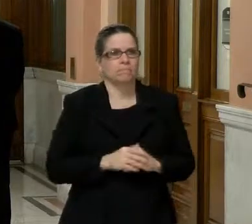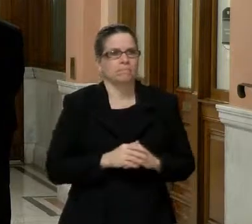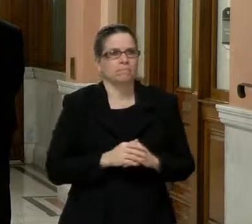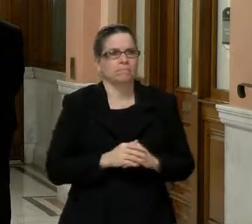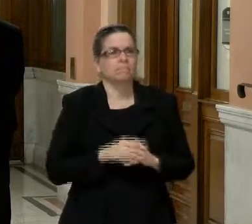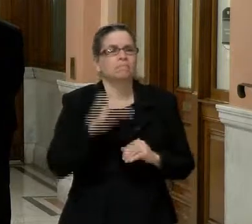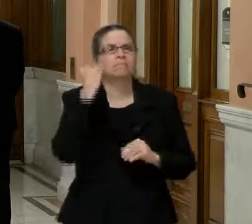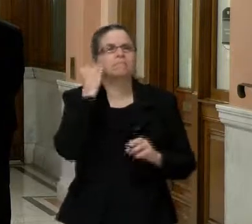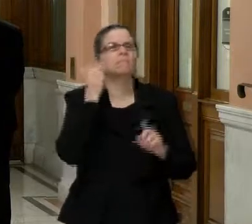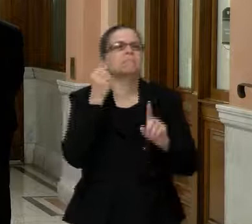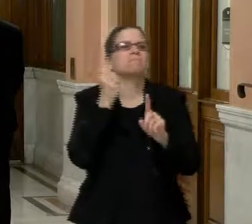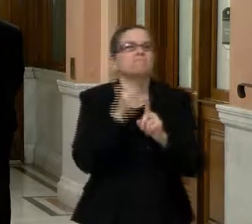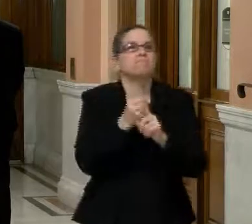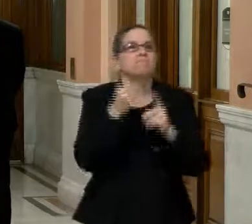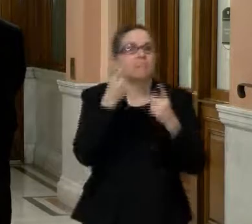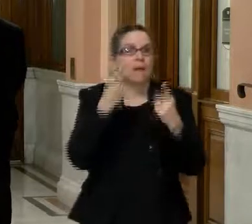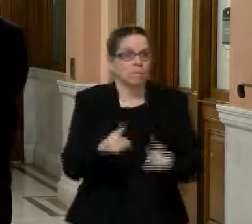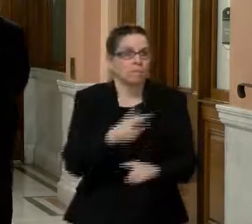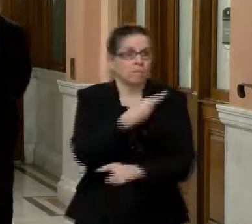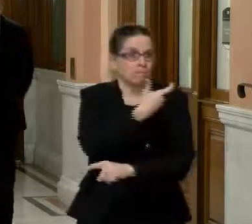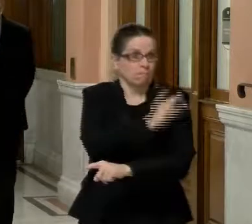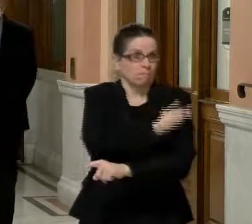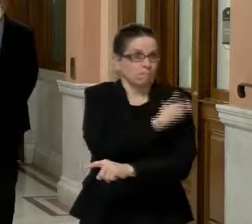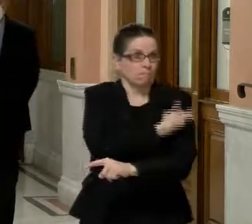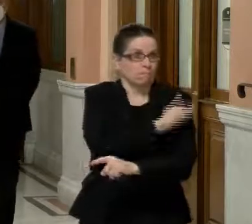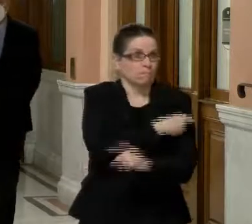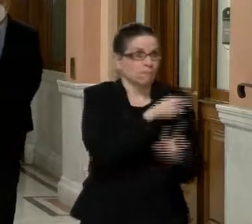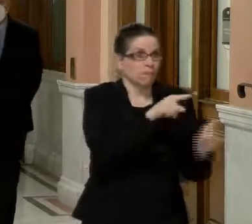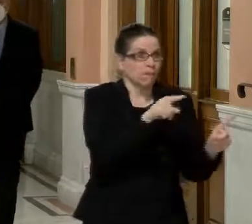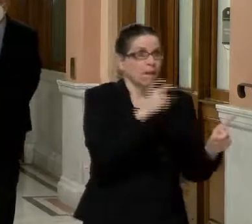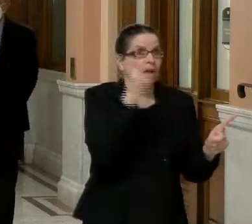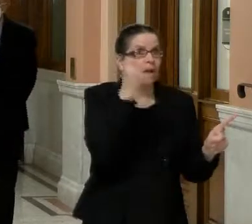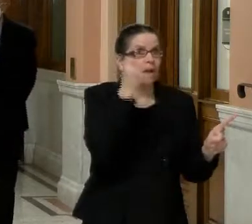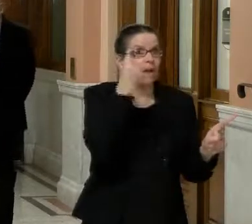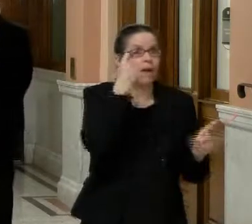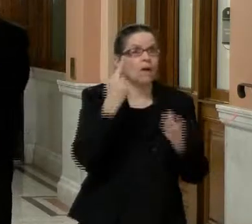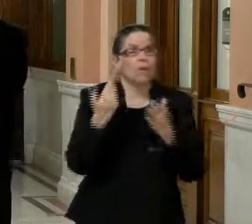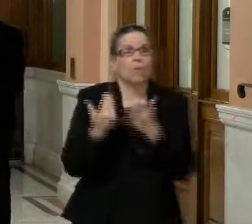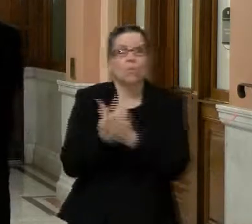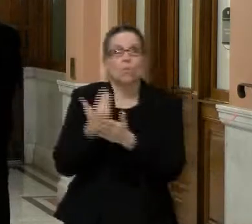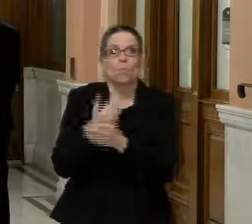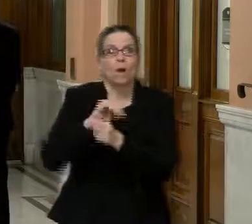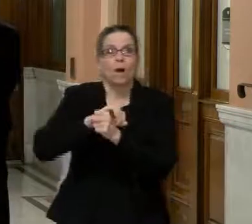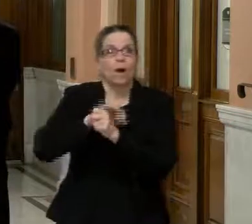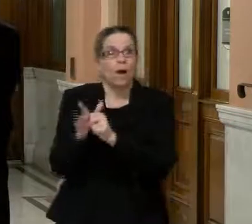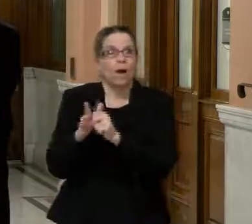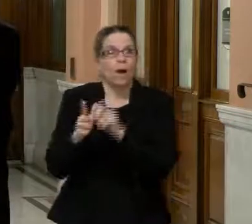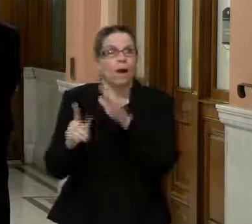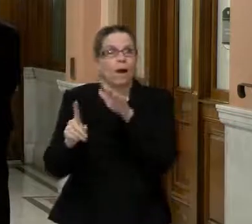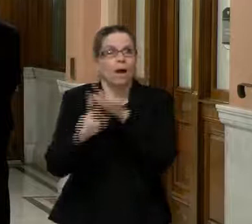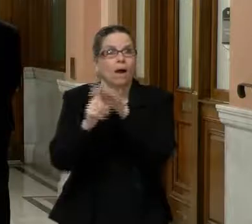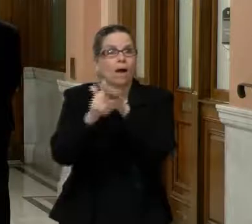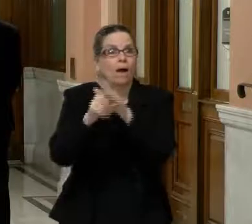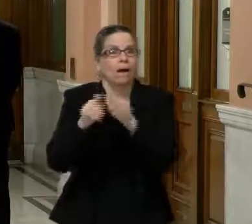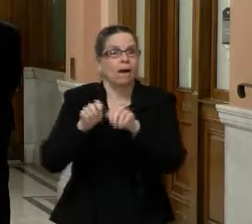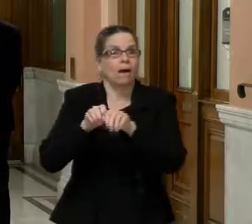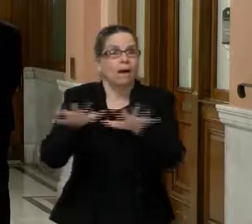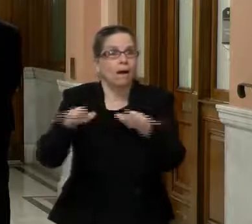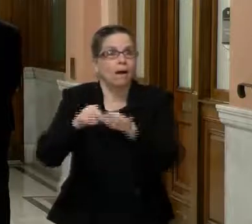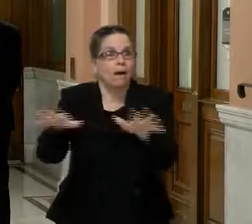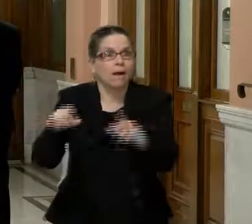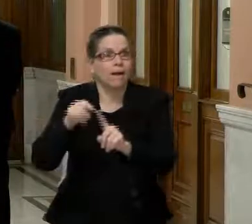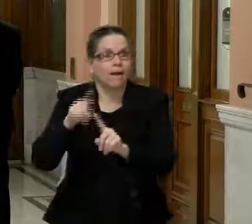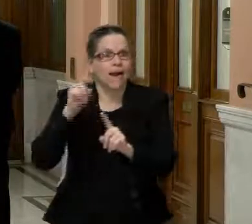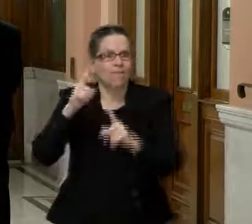vaccines on one end and new strains on the other and the tension that, that creates and see if we can continue to bend it,